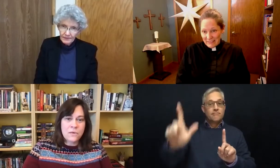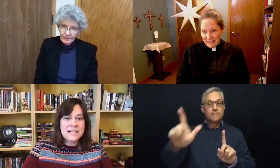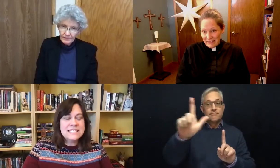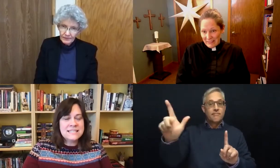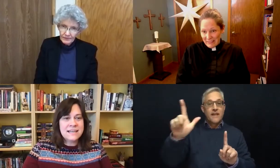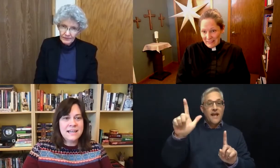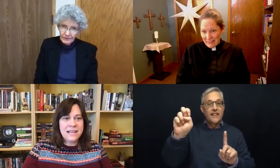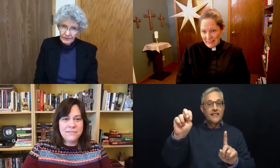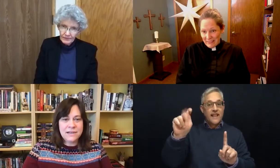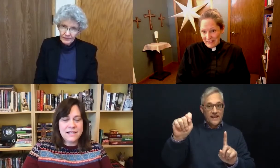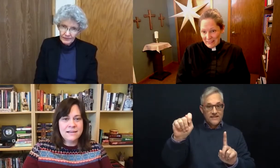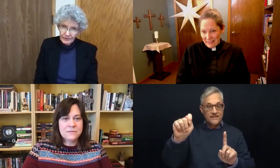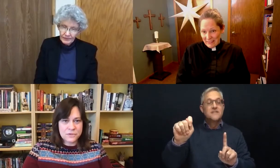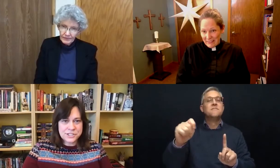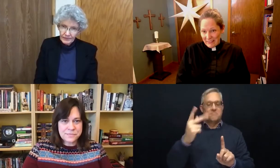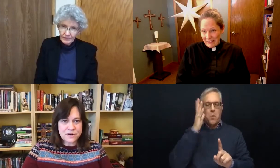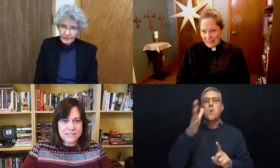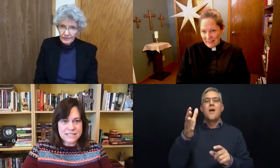Wednesday evening worship services.